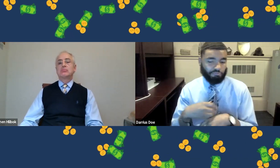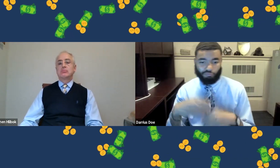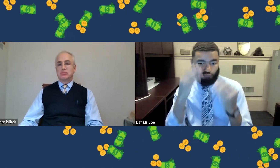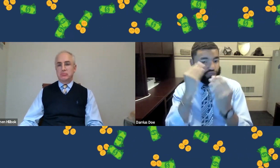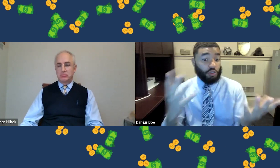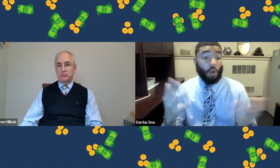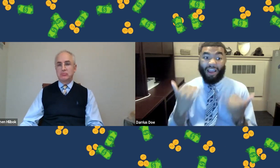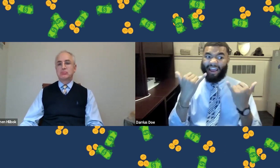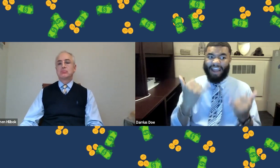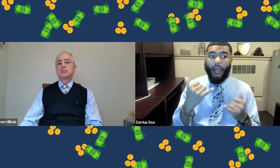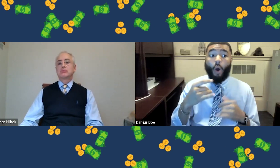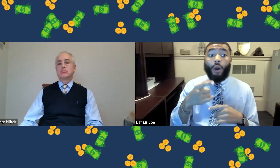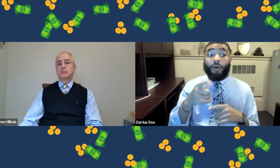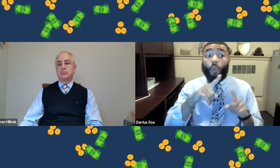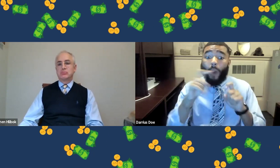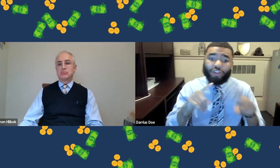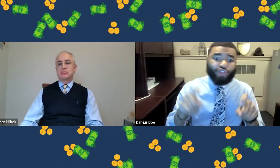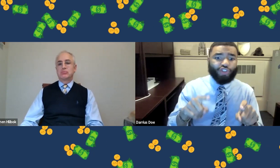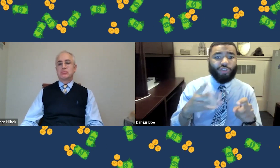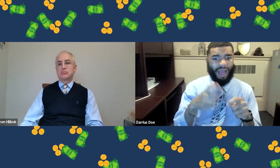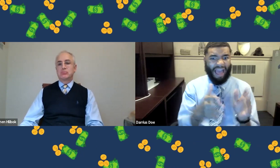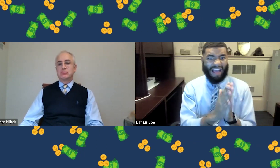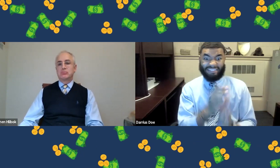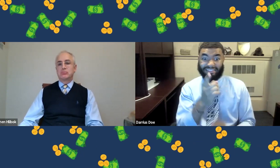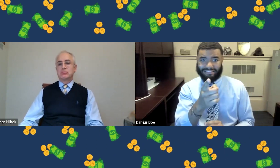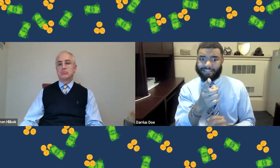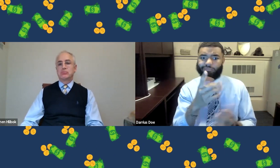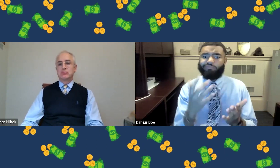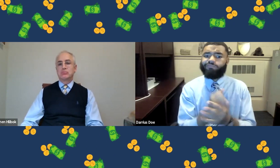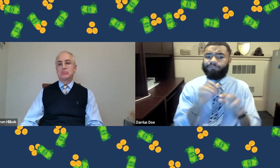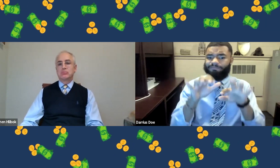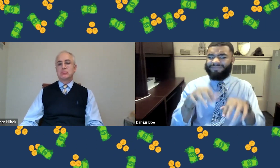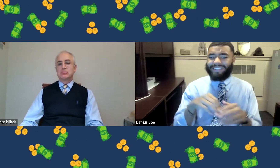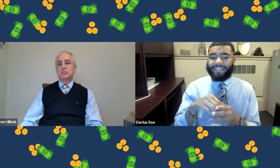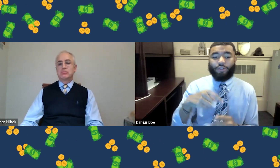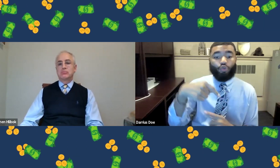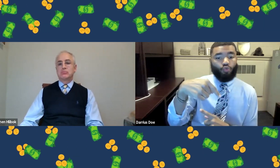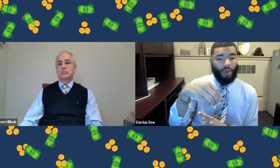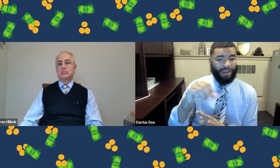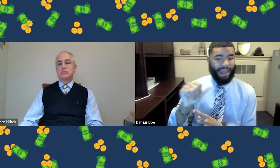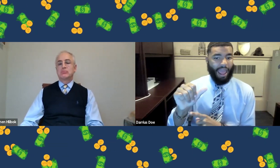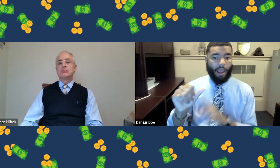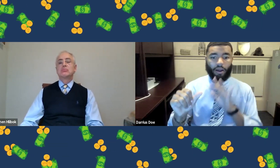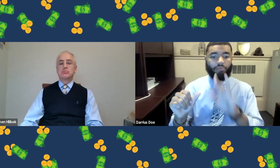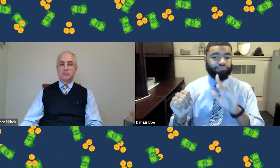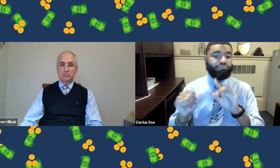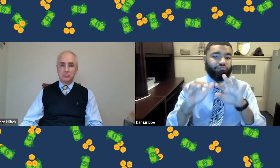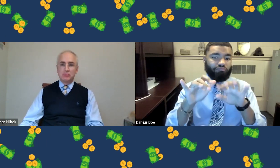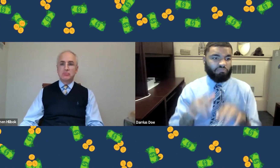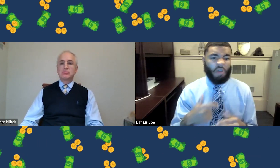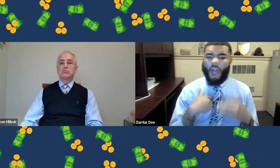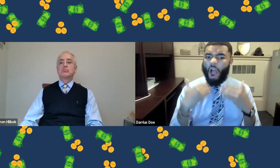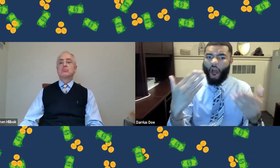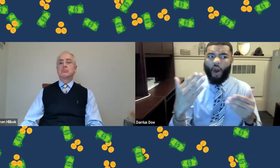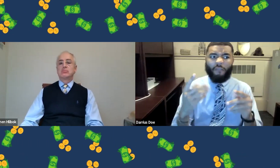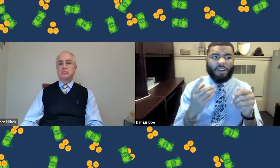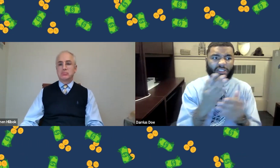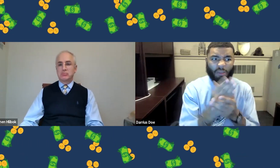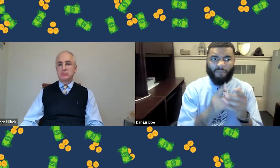to alumni. So I wanted to let you know about that. And if you have any questions, do use that Q&A button.